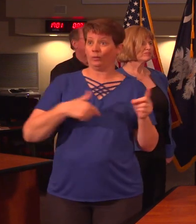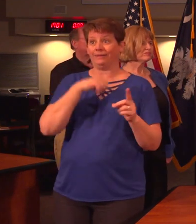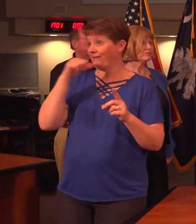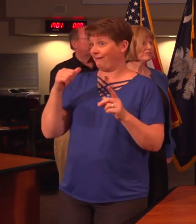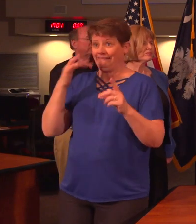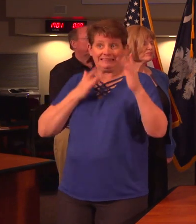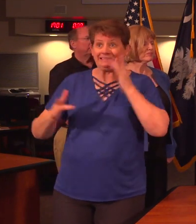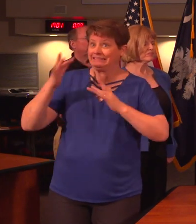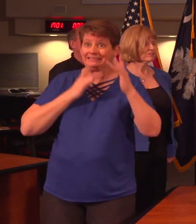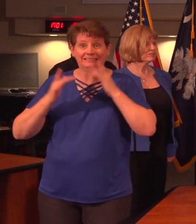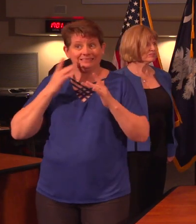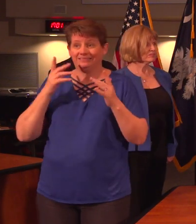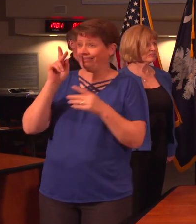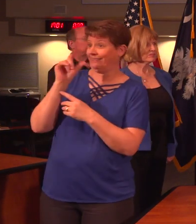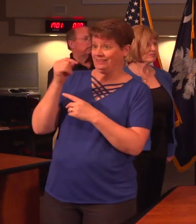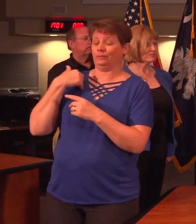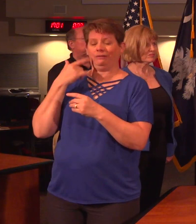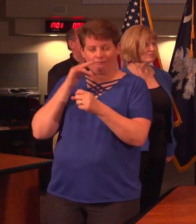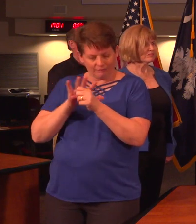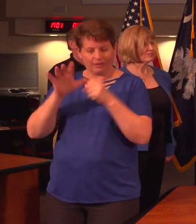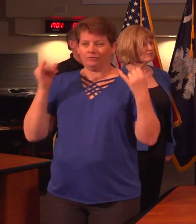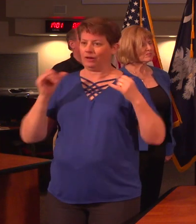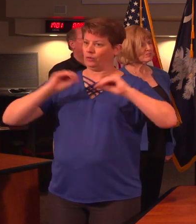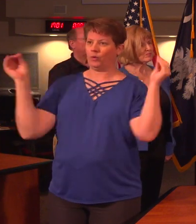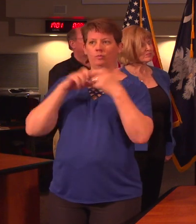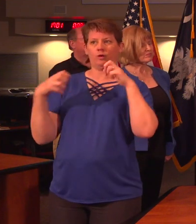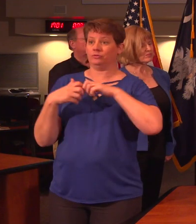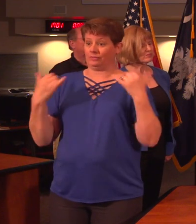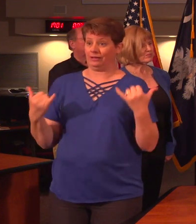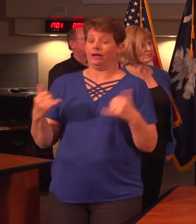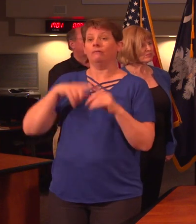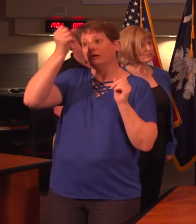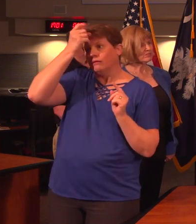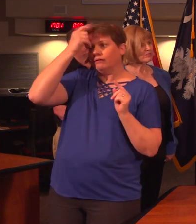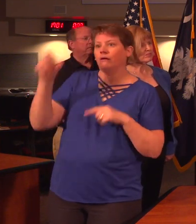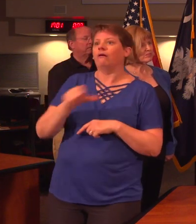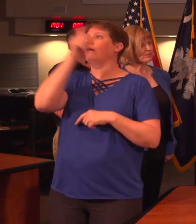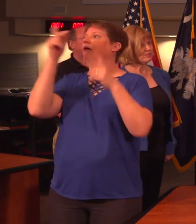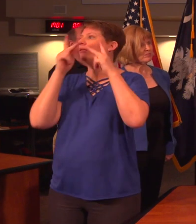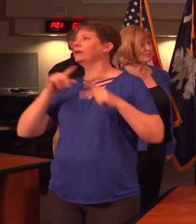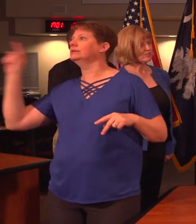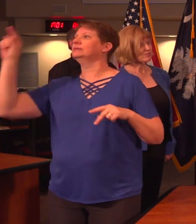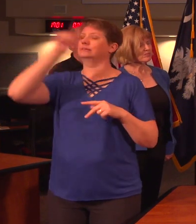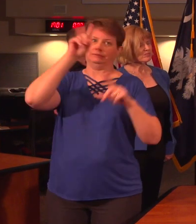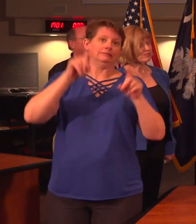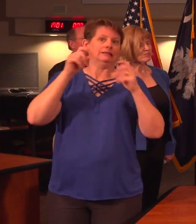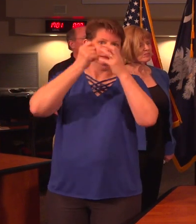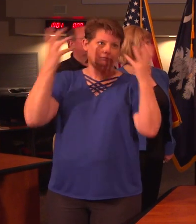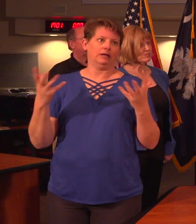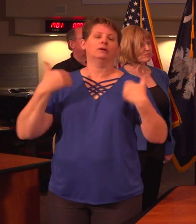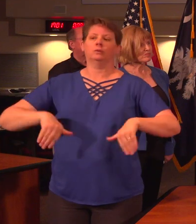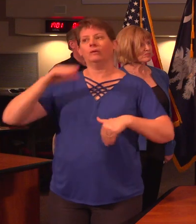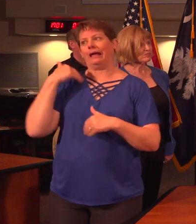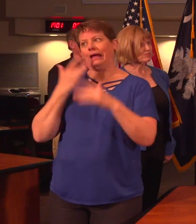shortage of the availability of testing in South Carolina however in other jurisdictions where they're testing a lot of people there are some